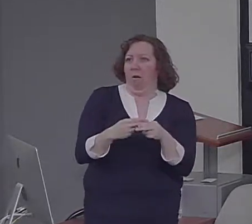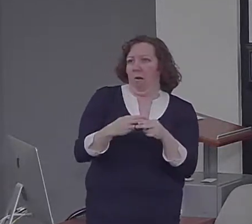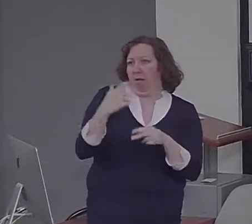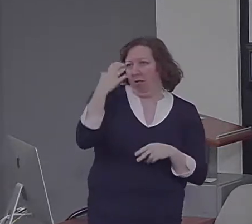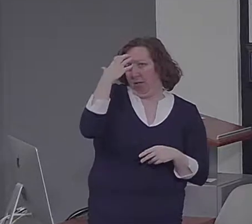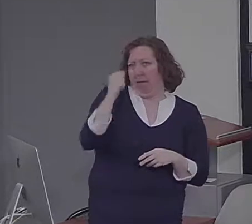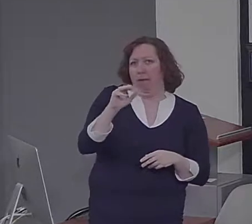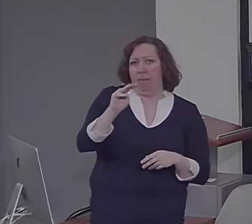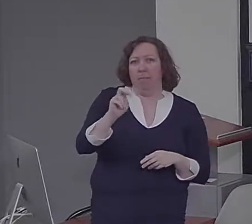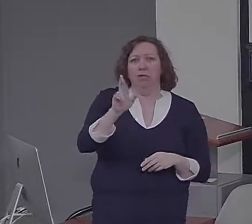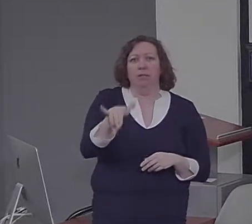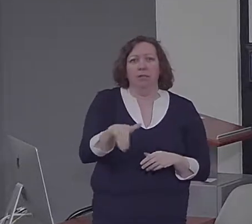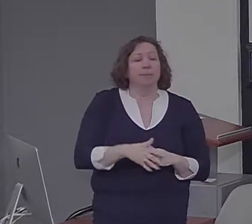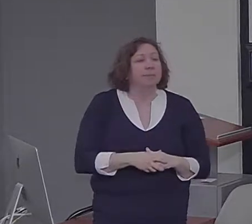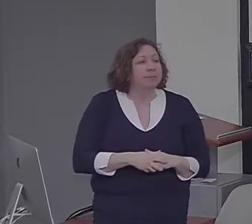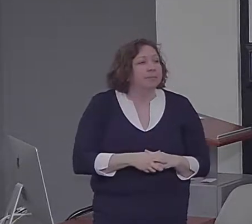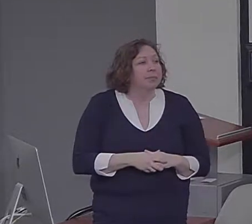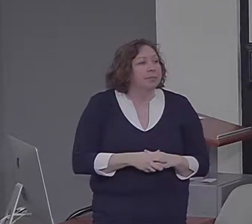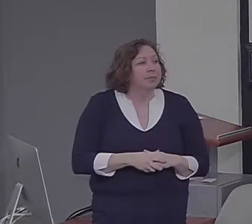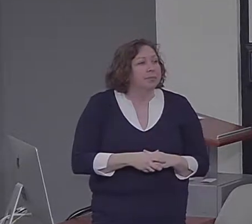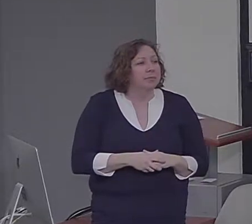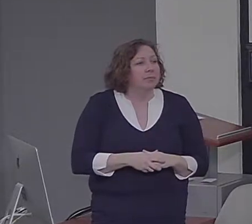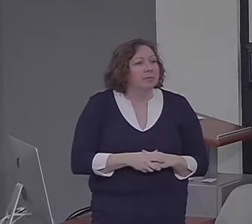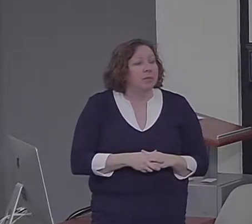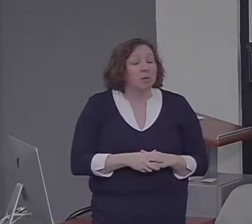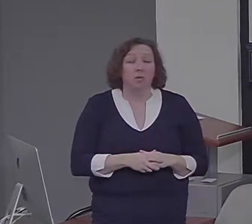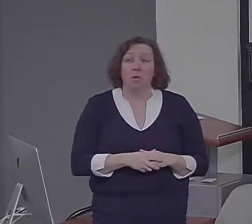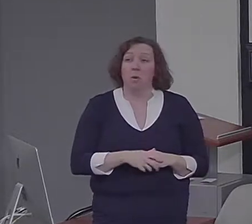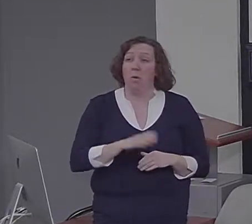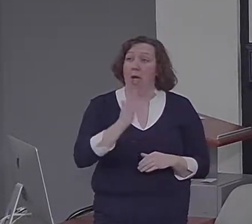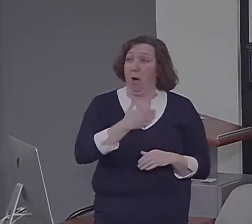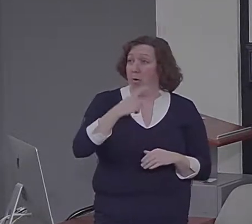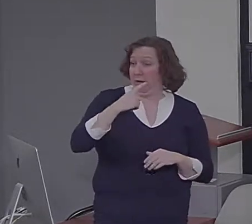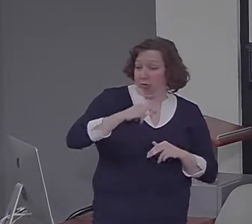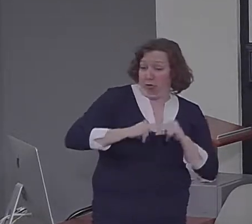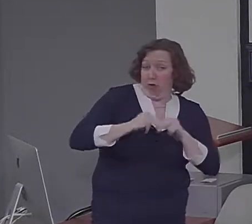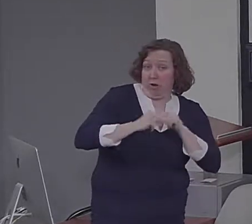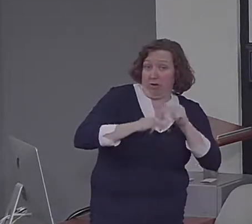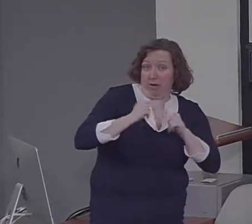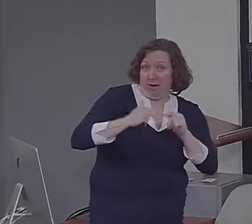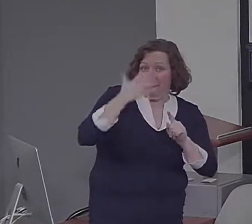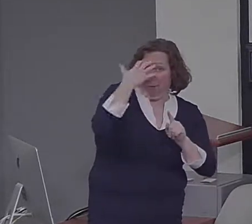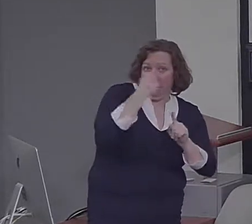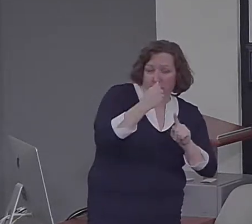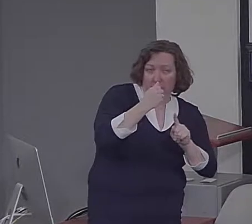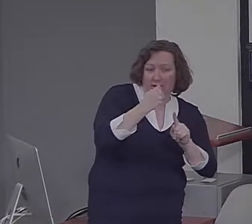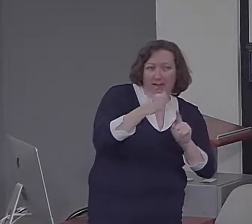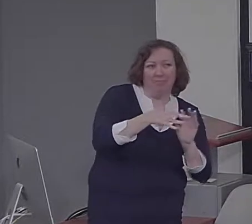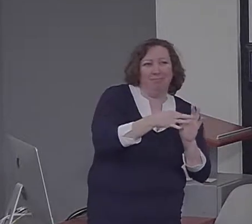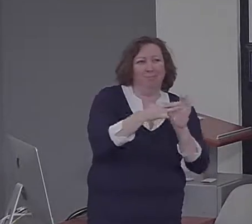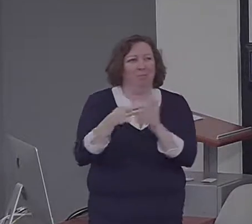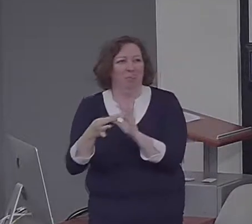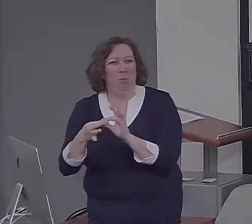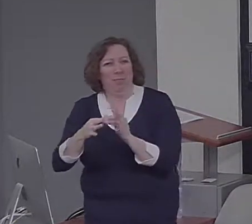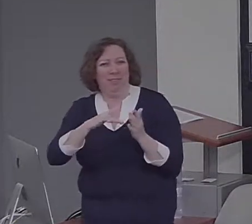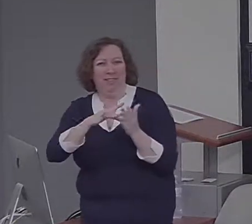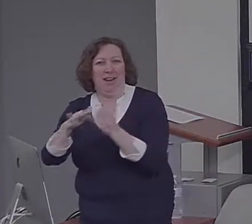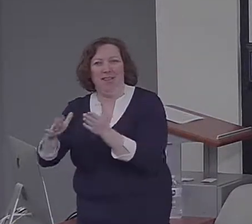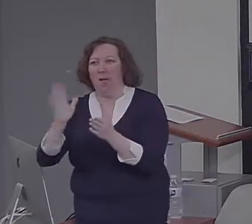view of memory informs a lot of the work that I'm going to talk about today, but what I want to do is marry it up